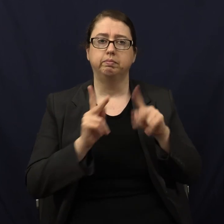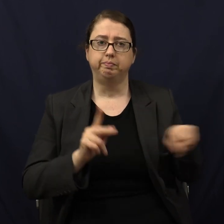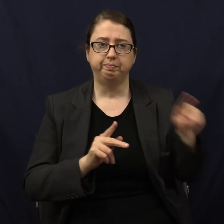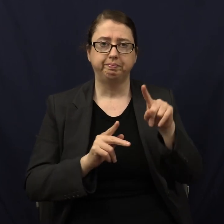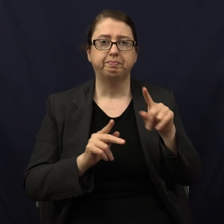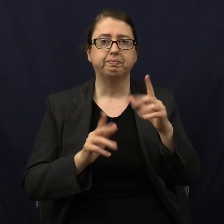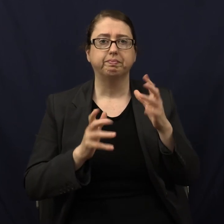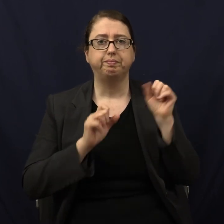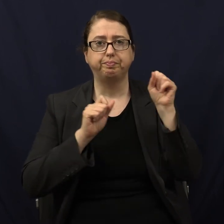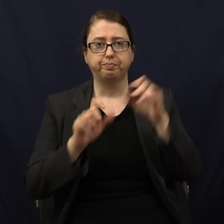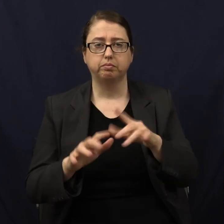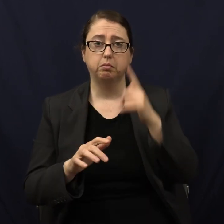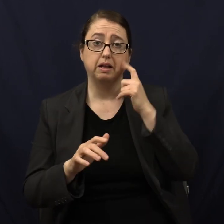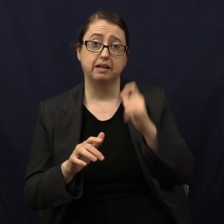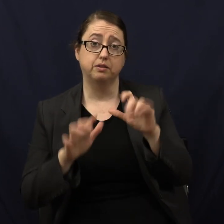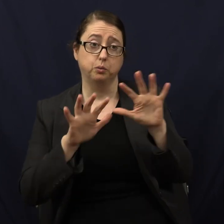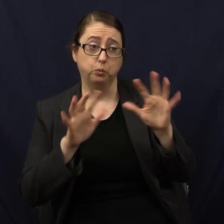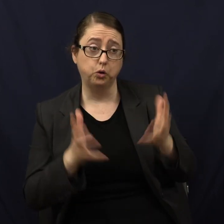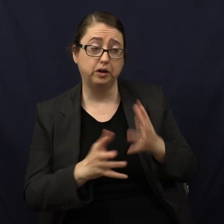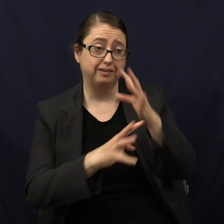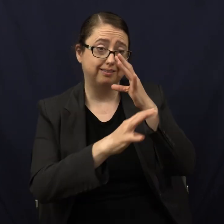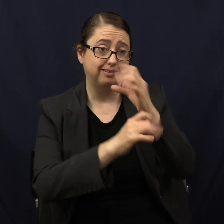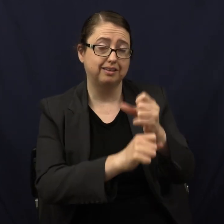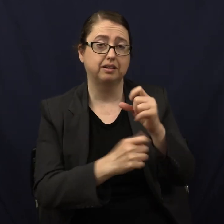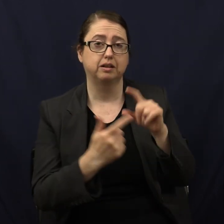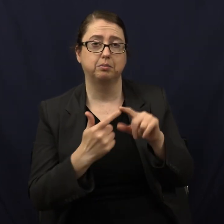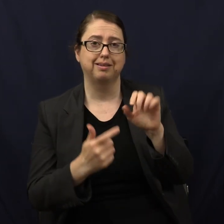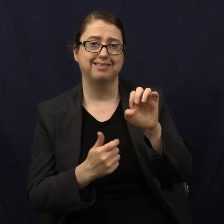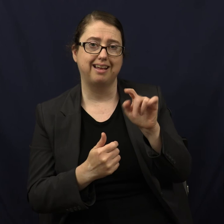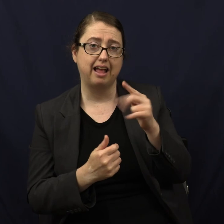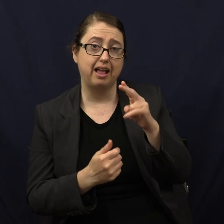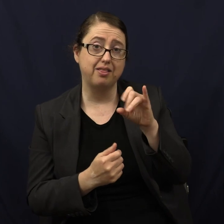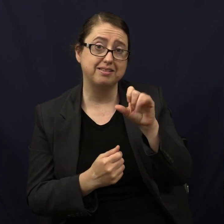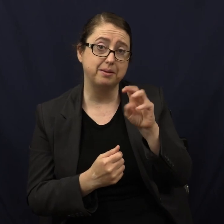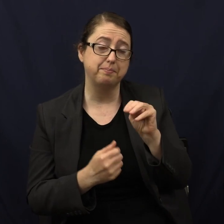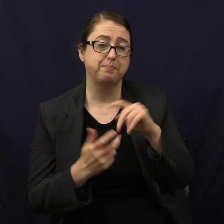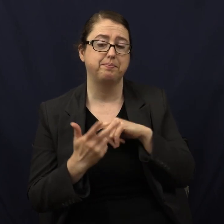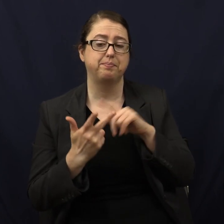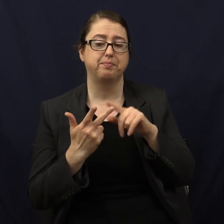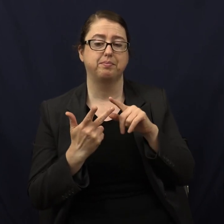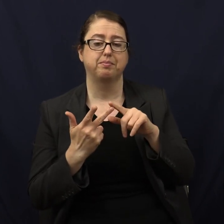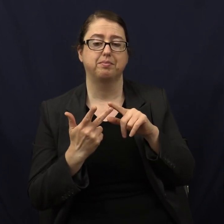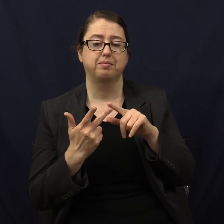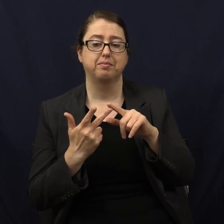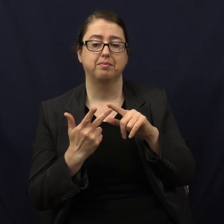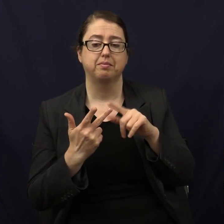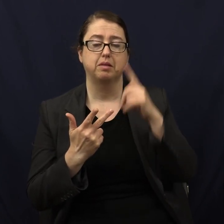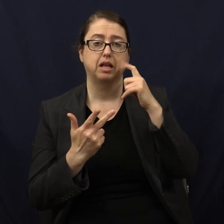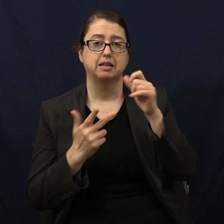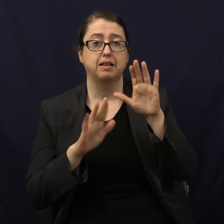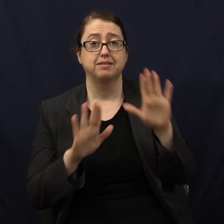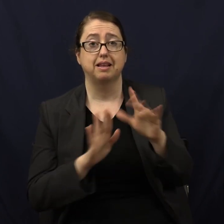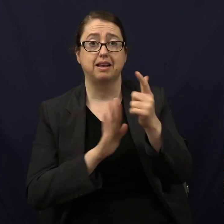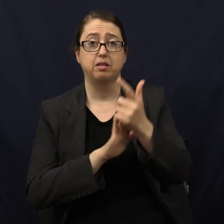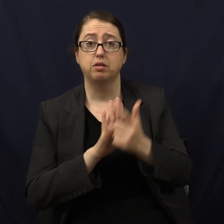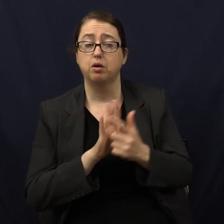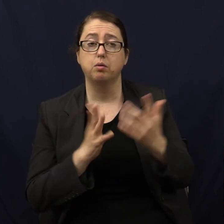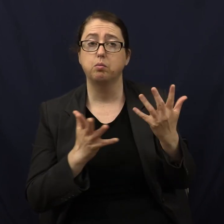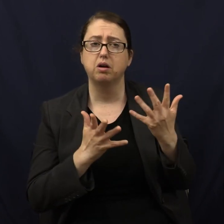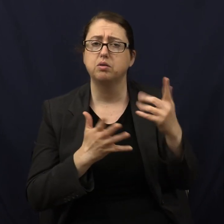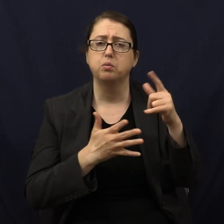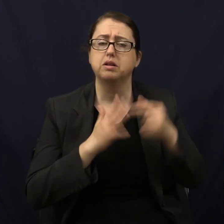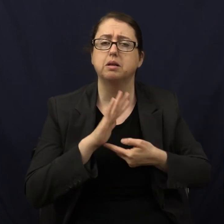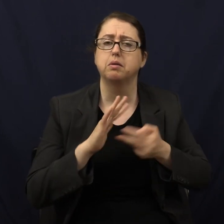Because of, you know, secularism. Because of atheism. Because of the Sunday law. What is it?